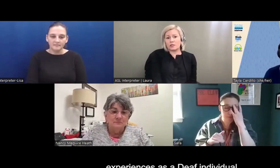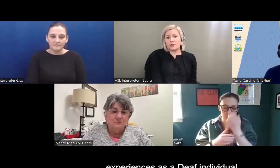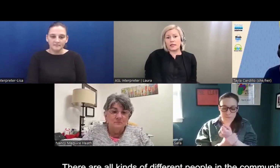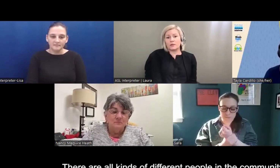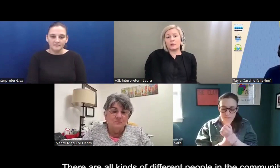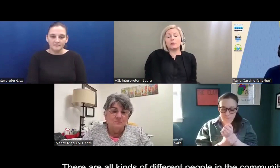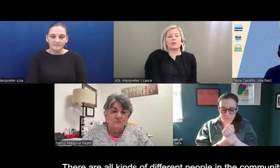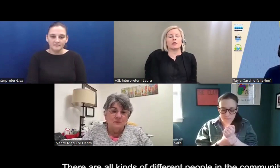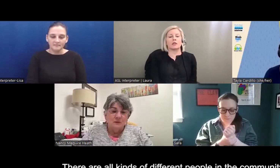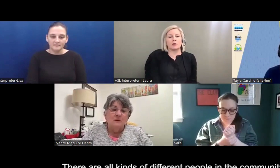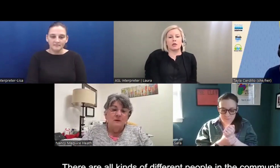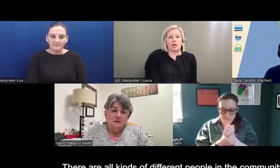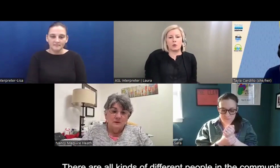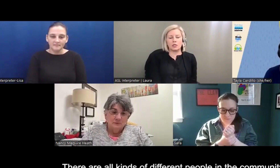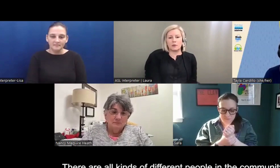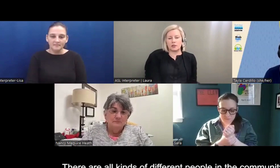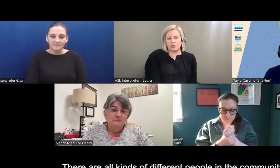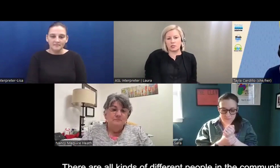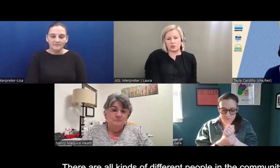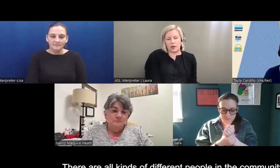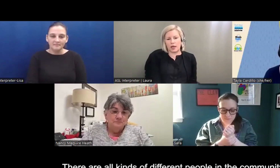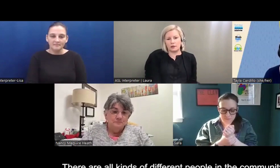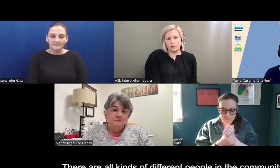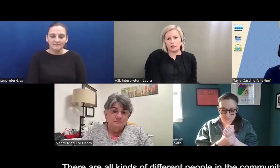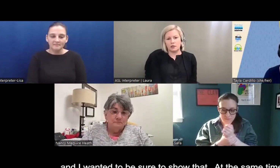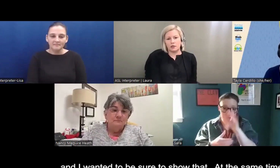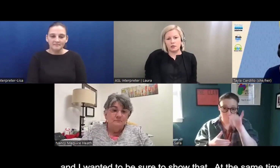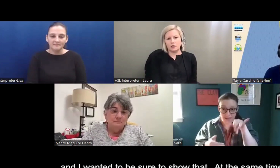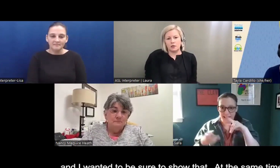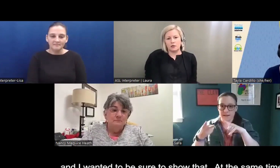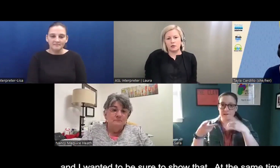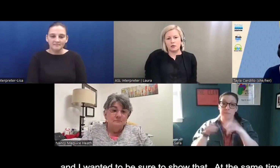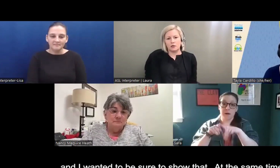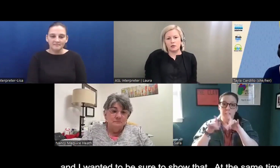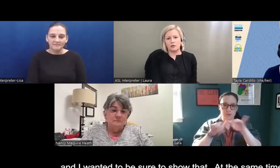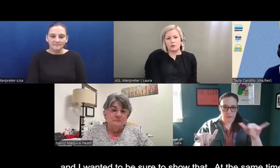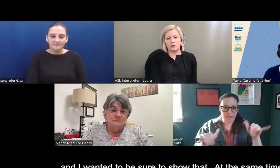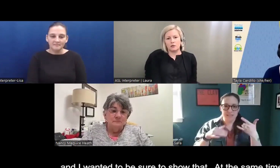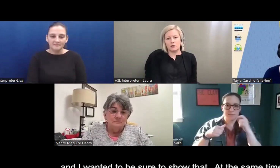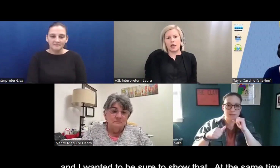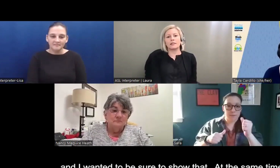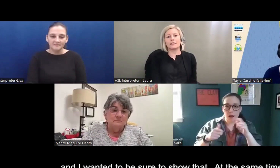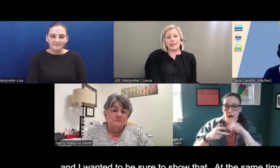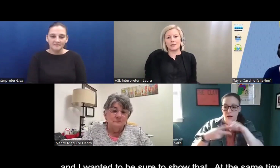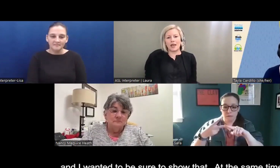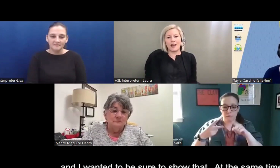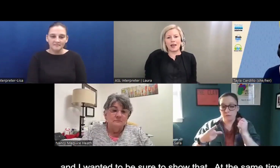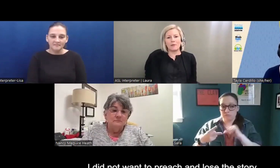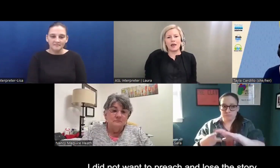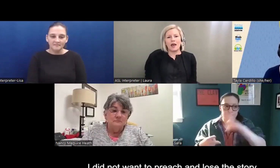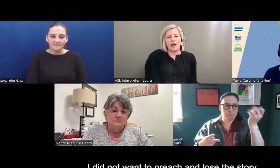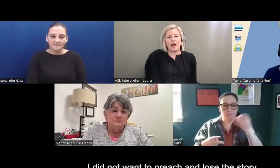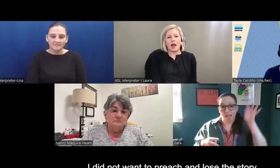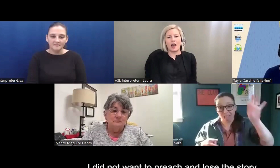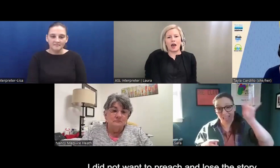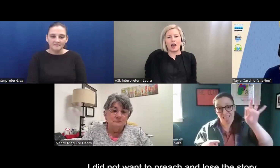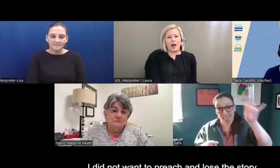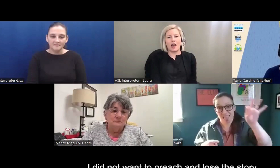and there's all different kinds of people within the community. I wanted to make sure to show that. Um, at the same time,